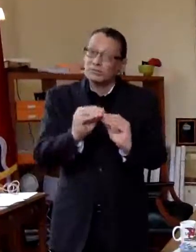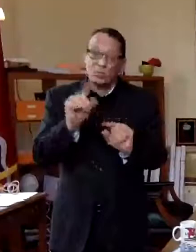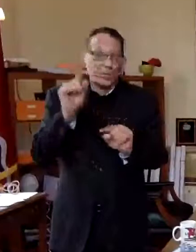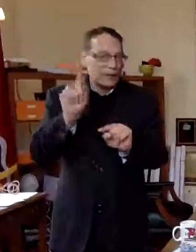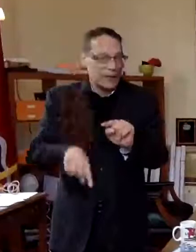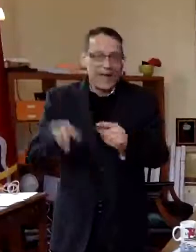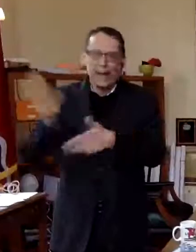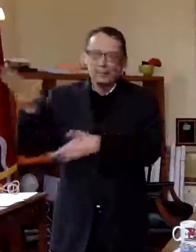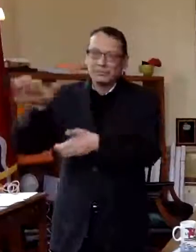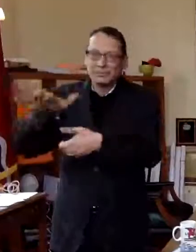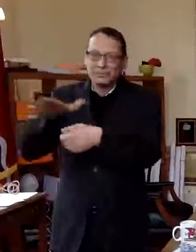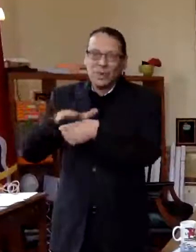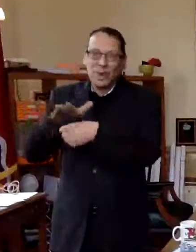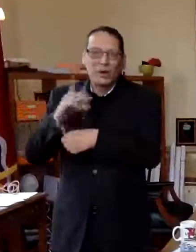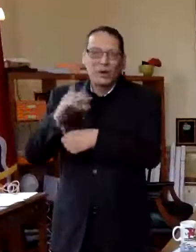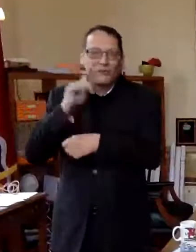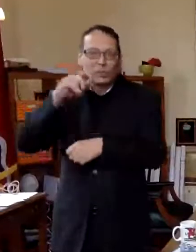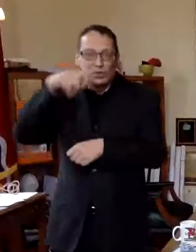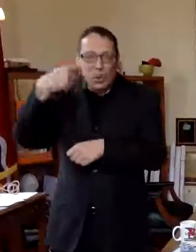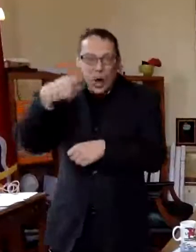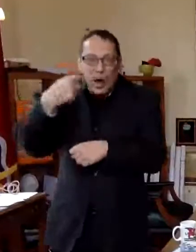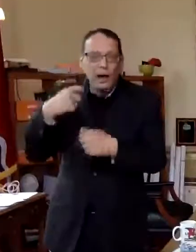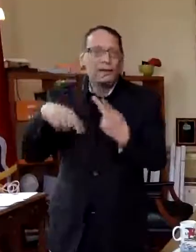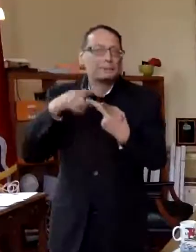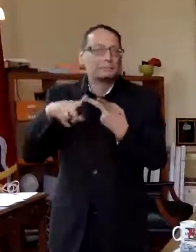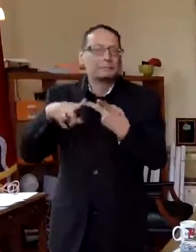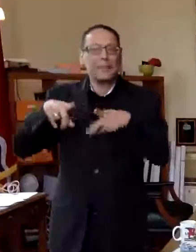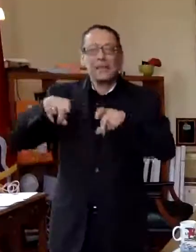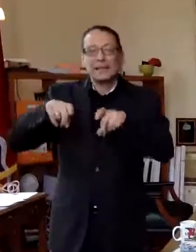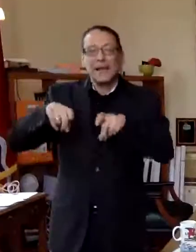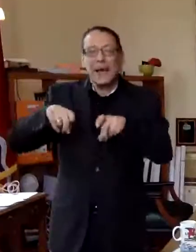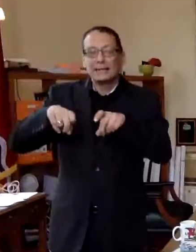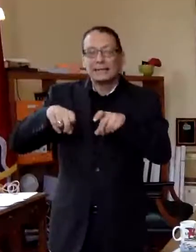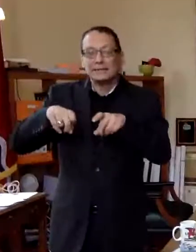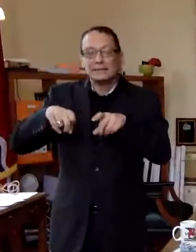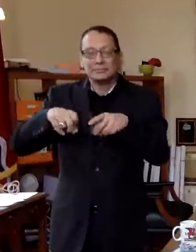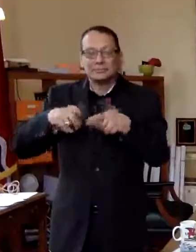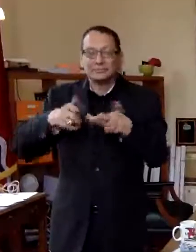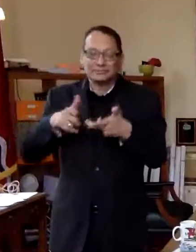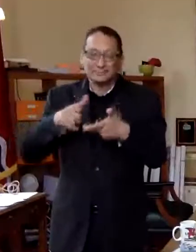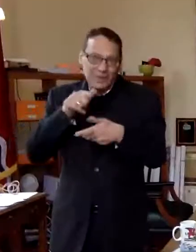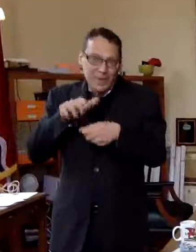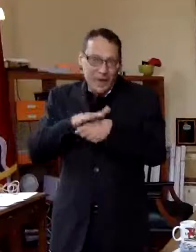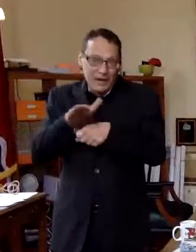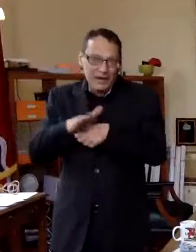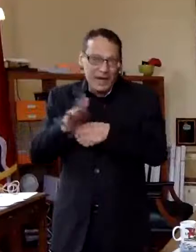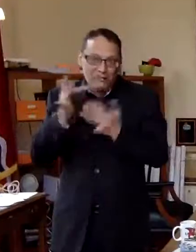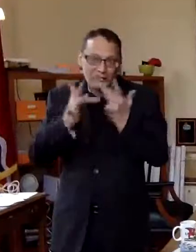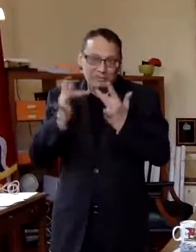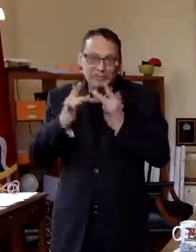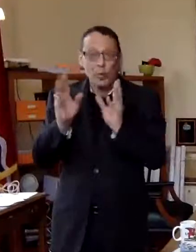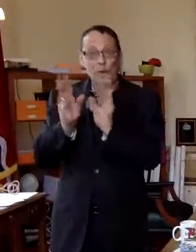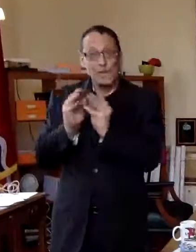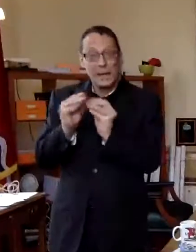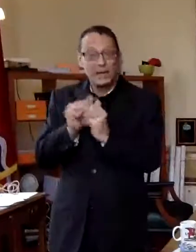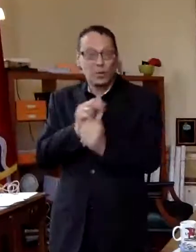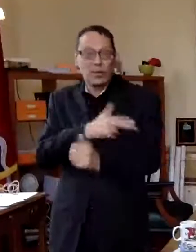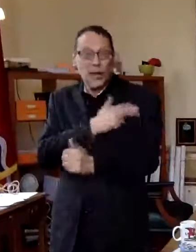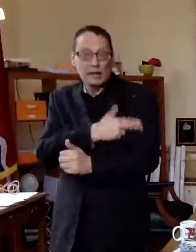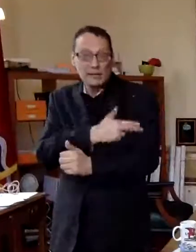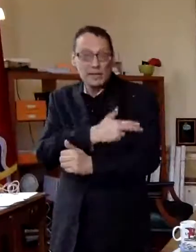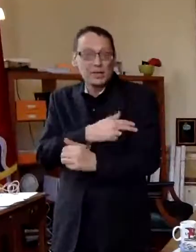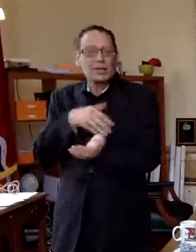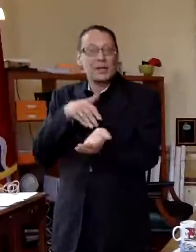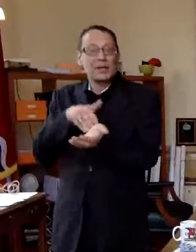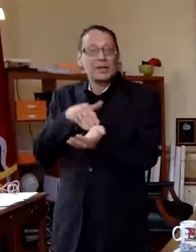supply of the swabs or of the test uh we are meeting with hospitals dr eckles is